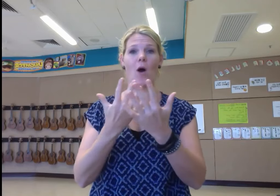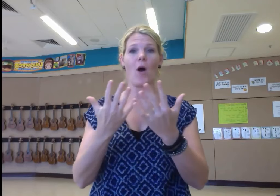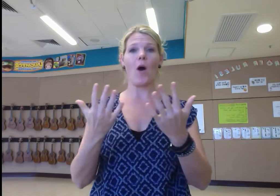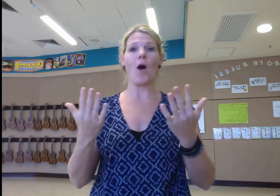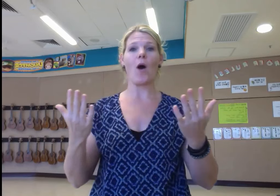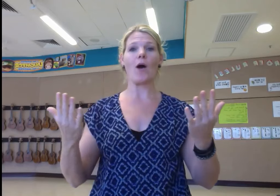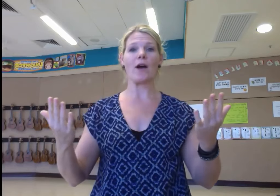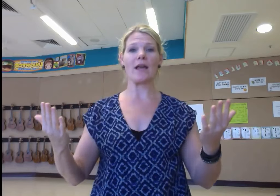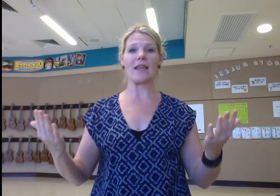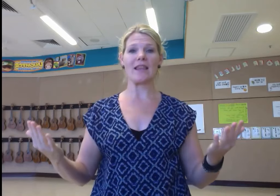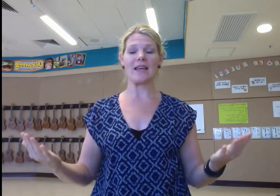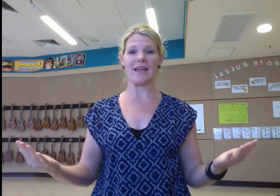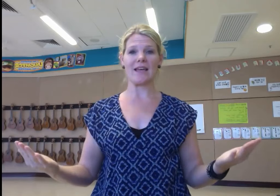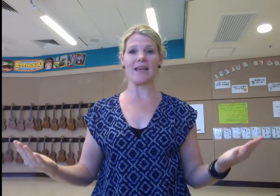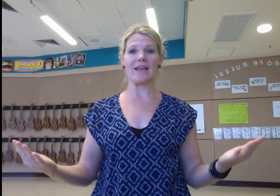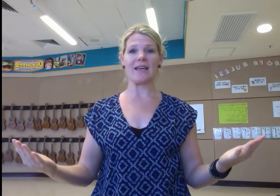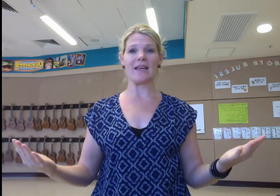for thee.